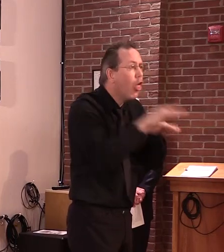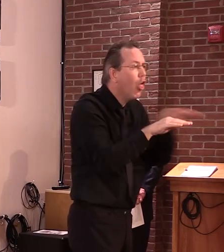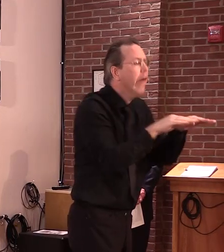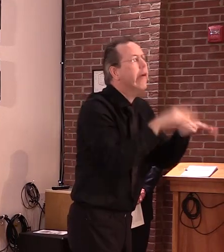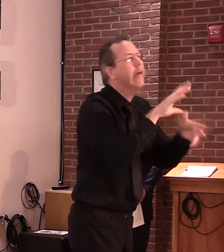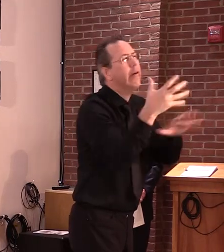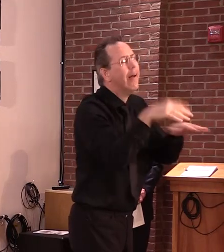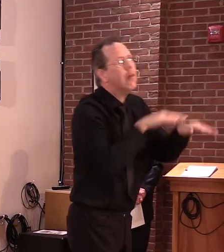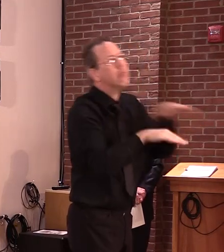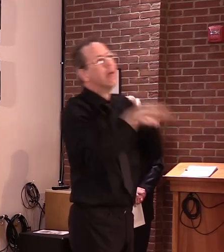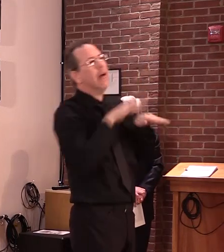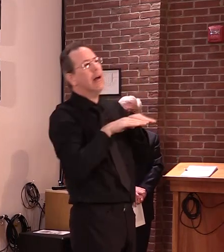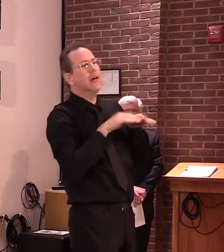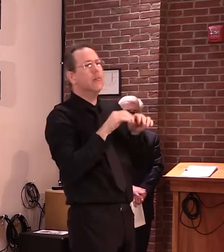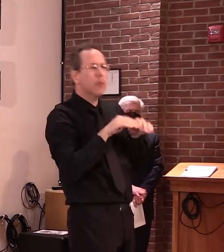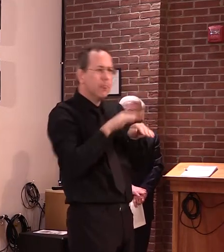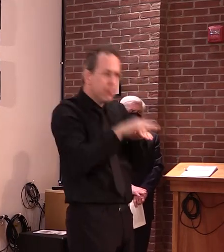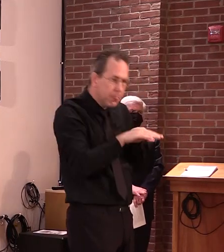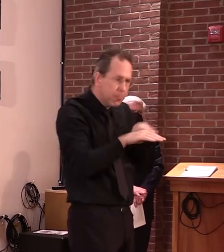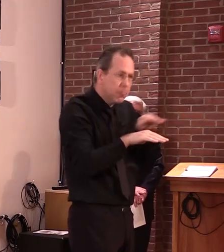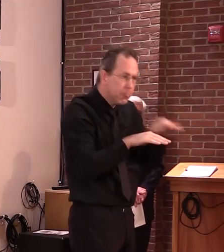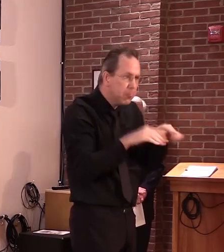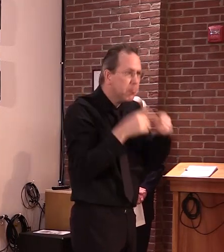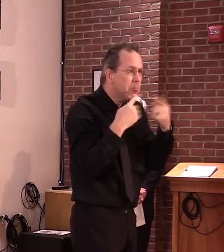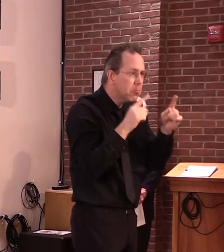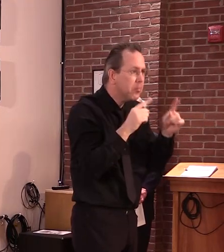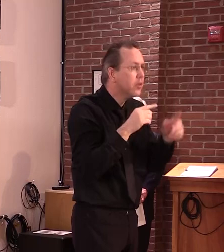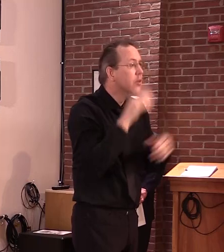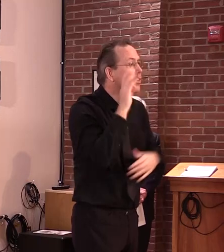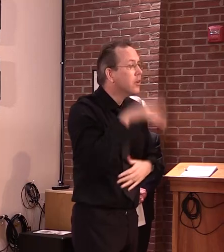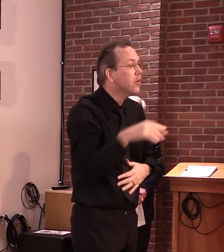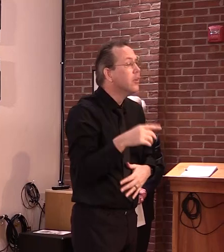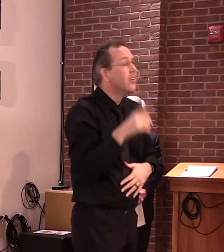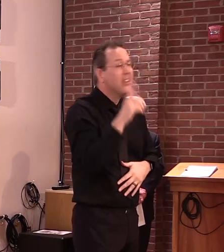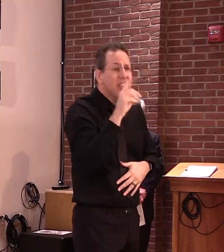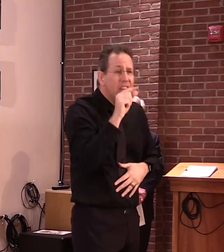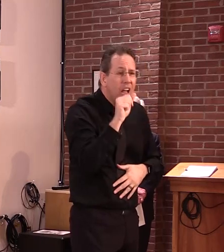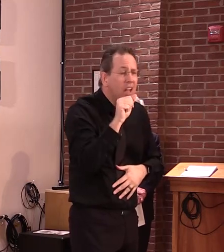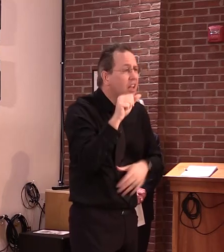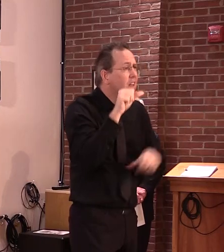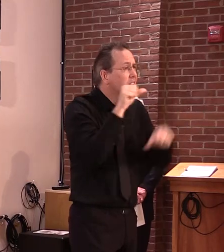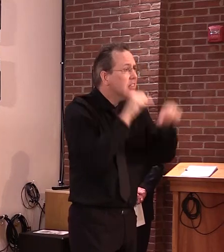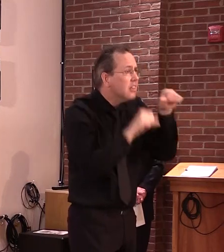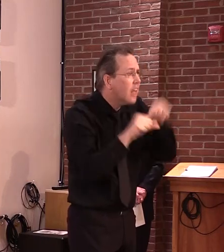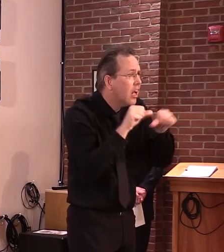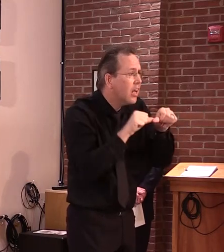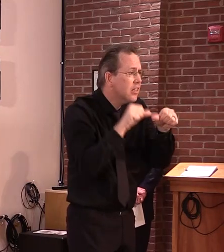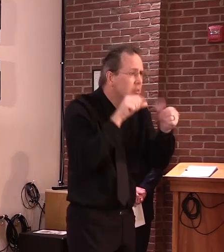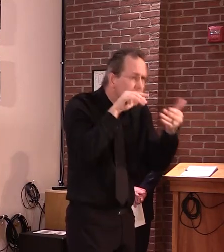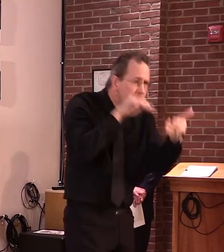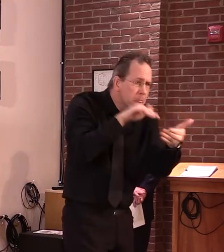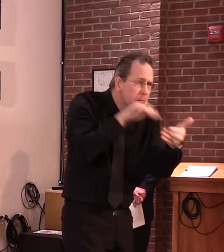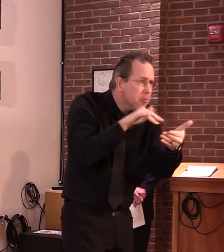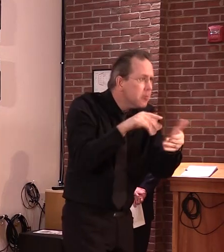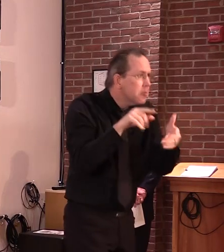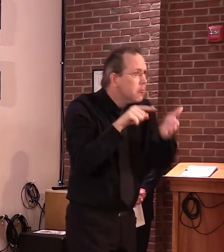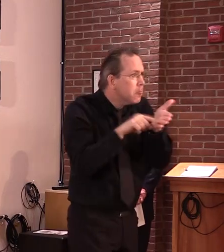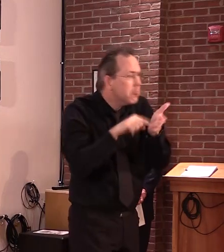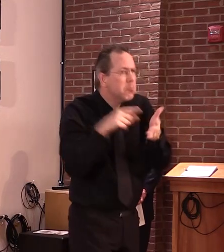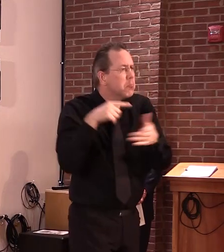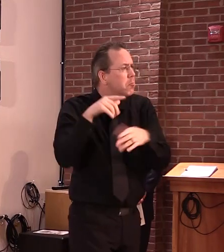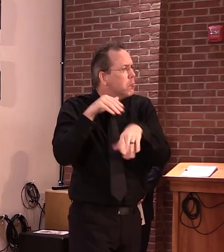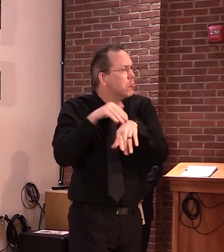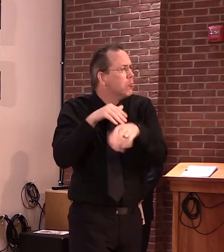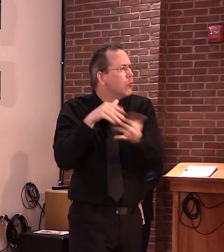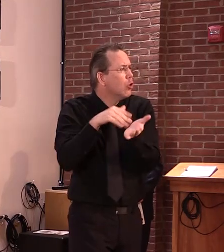So, speaking of data, science, and experts, I've also asked Dr. Levine to give us an update today on our expanded testing program.